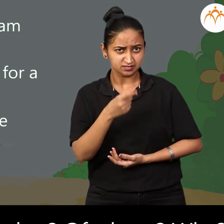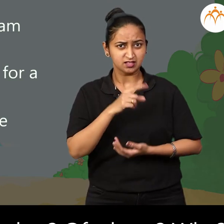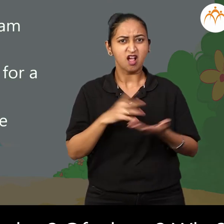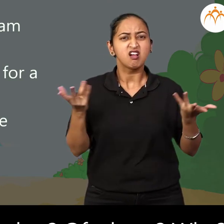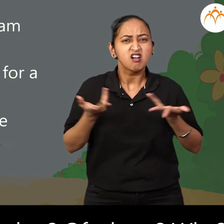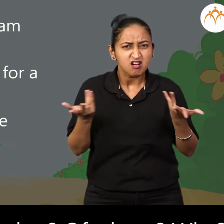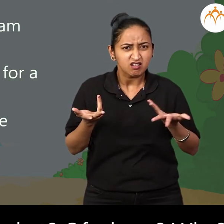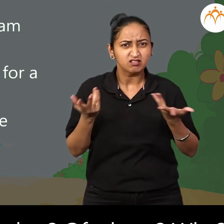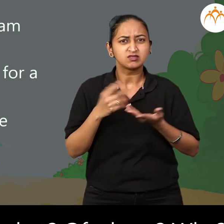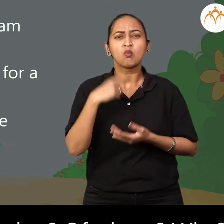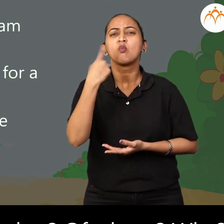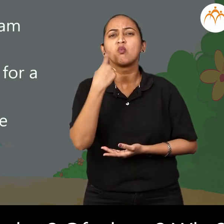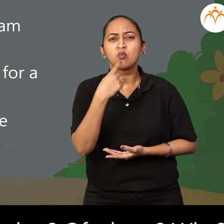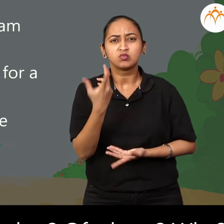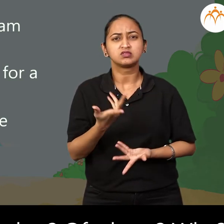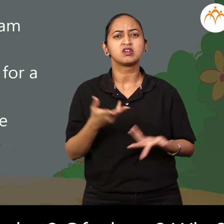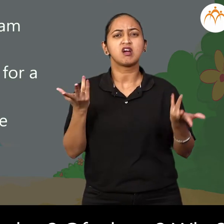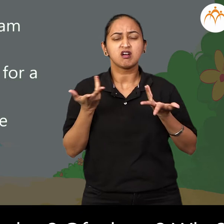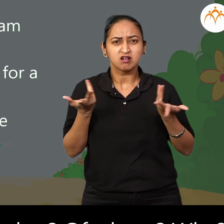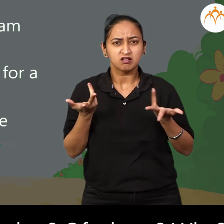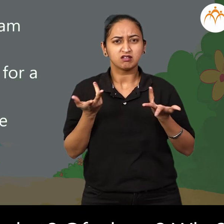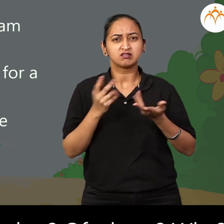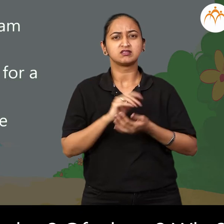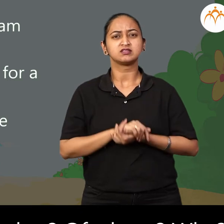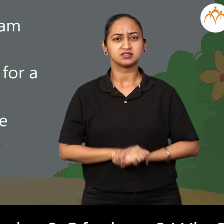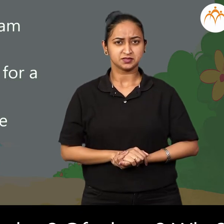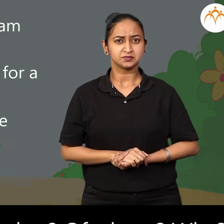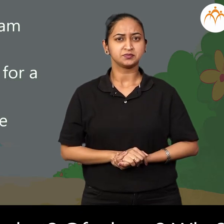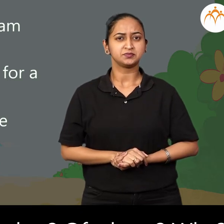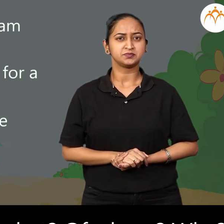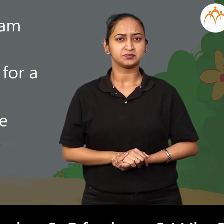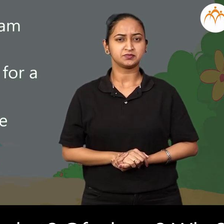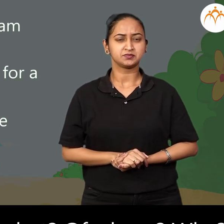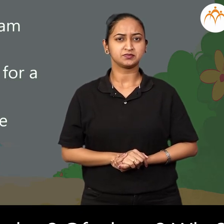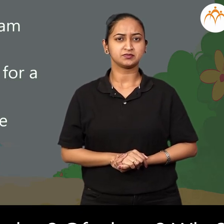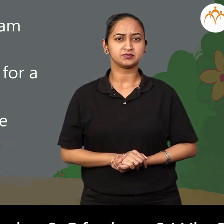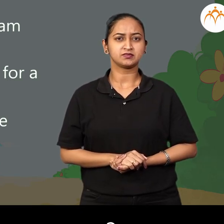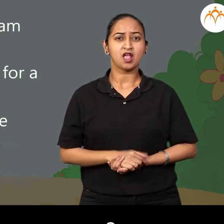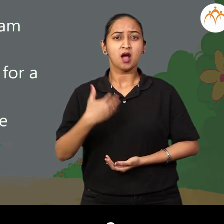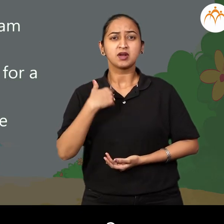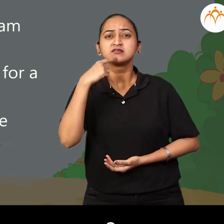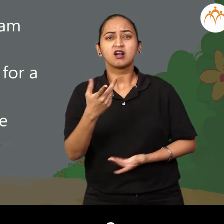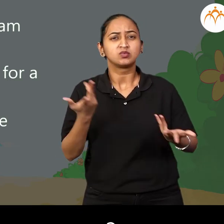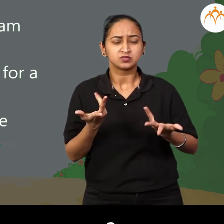scared? Due to what? Of whom? Why? What do you see now?